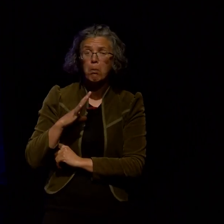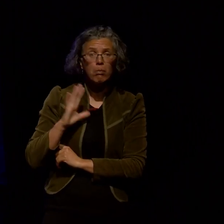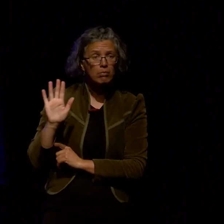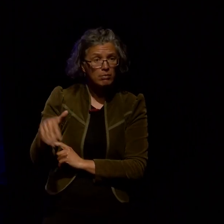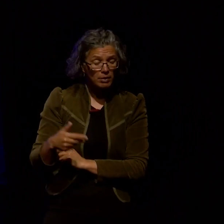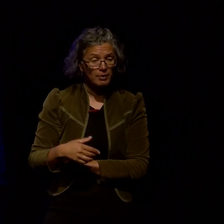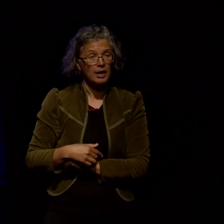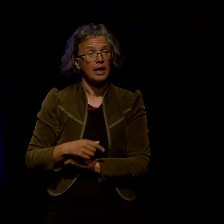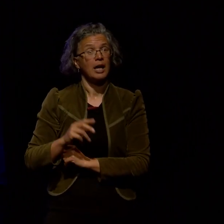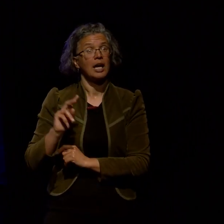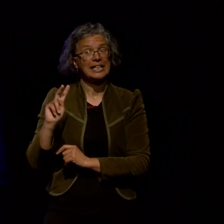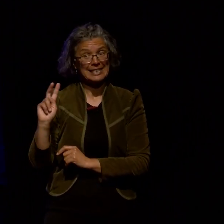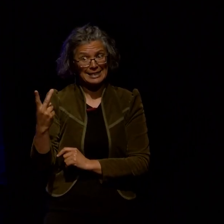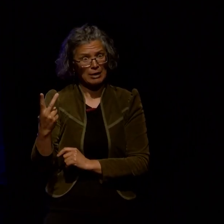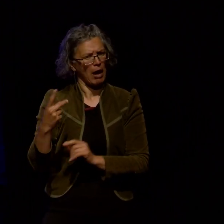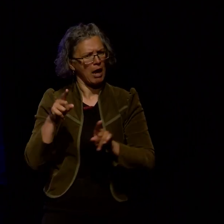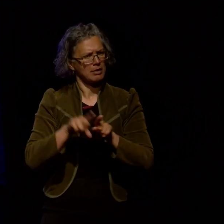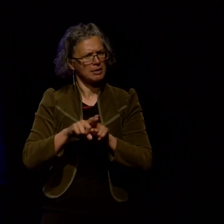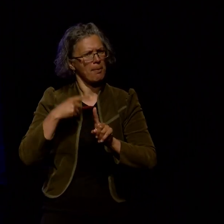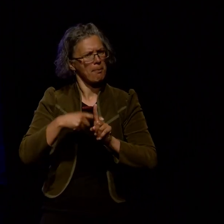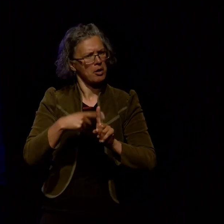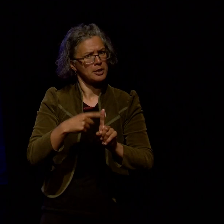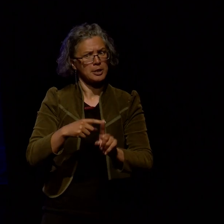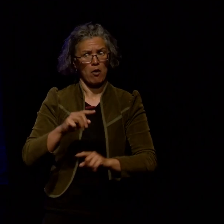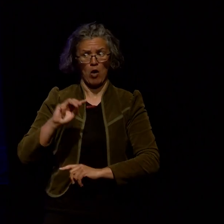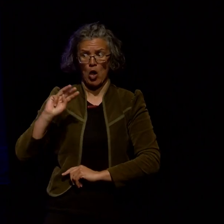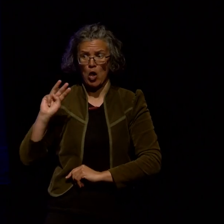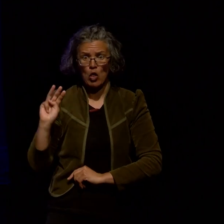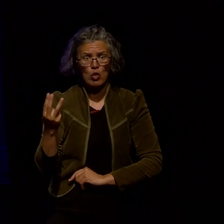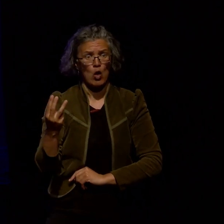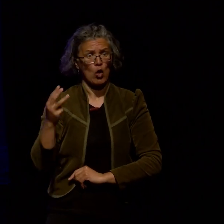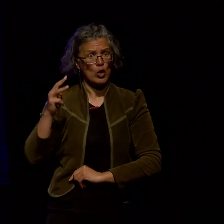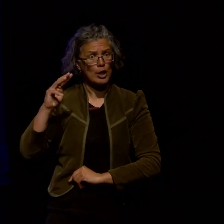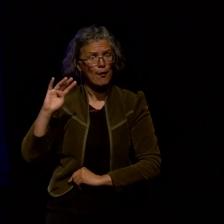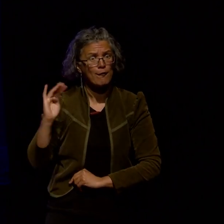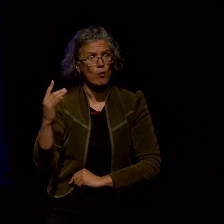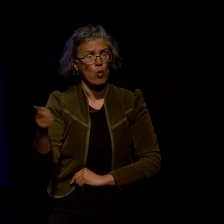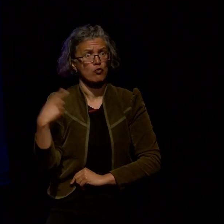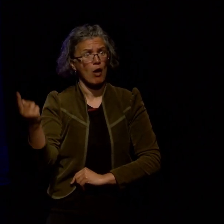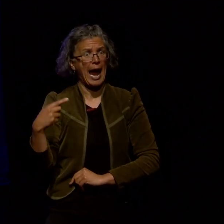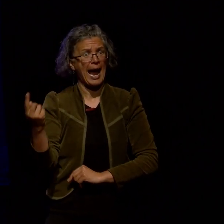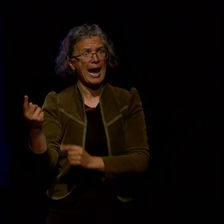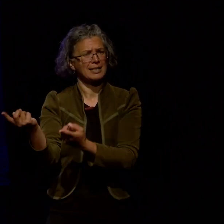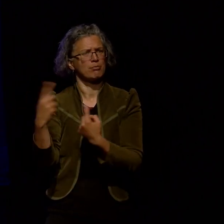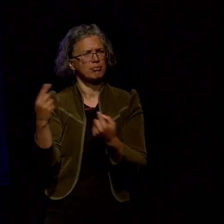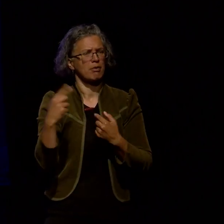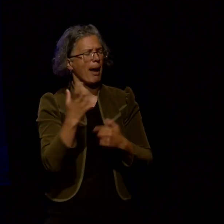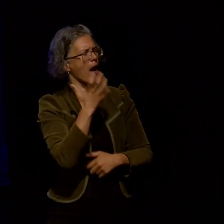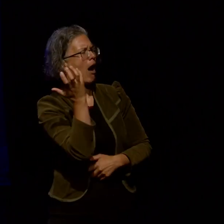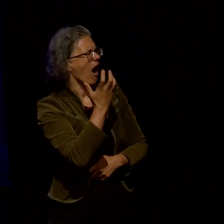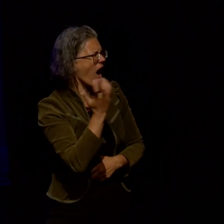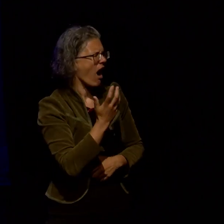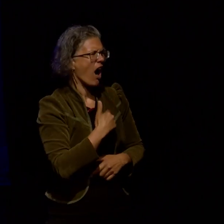in the third and fourth round this sort of thing became way more common apologies really snowed under